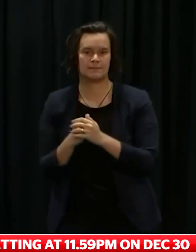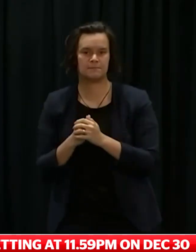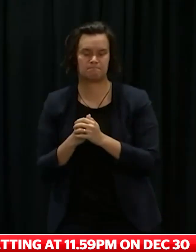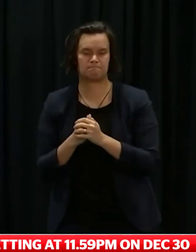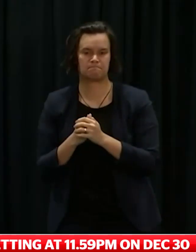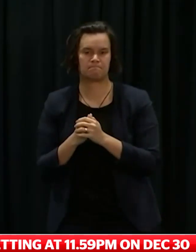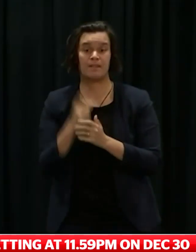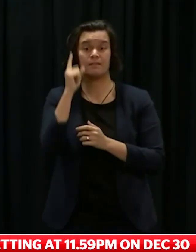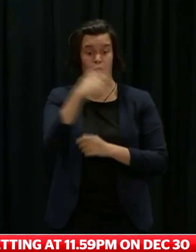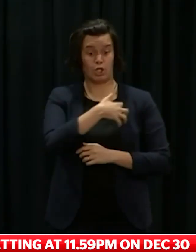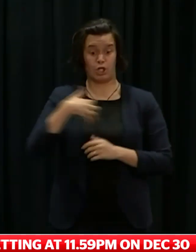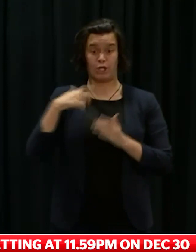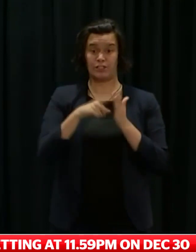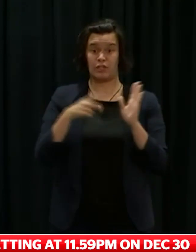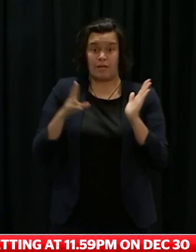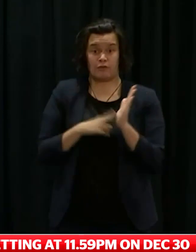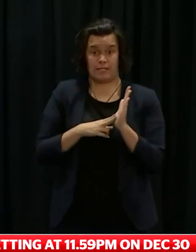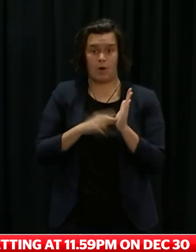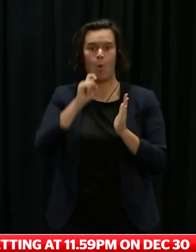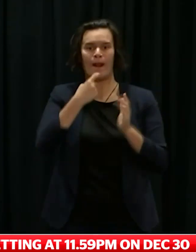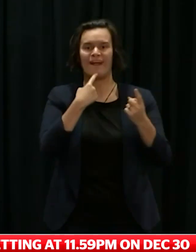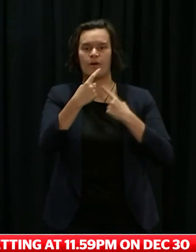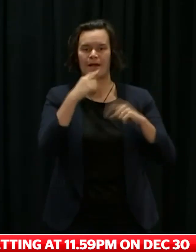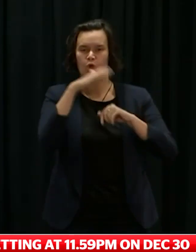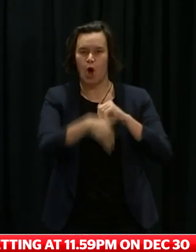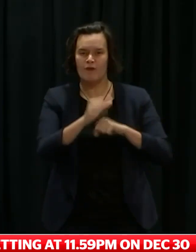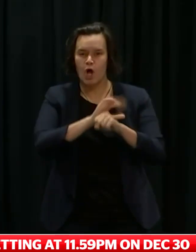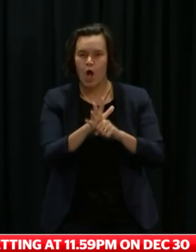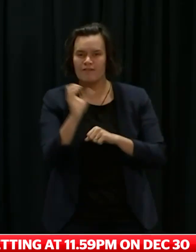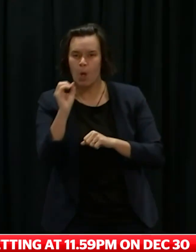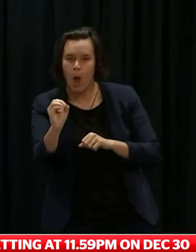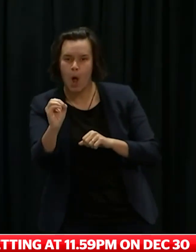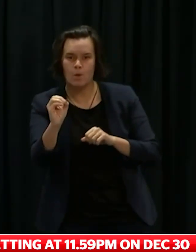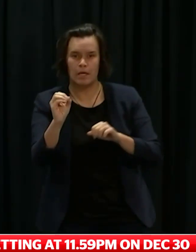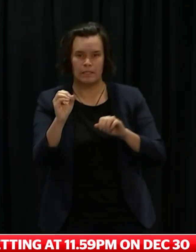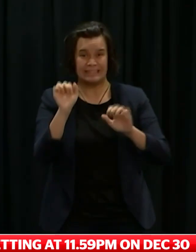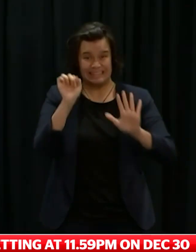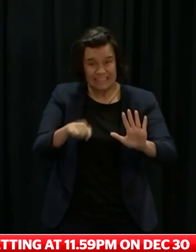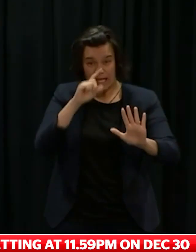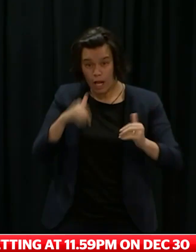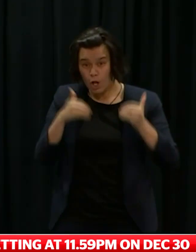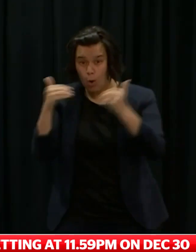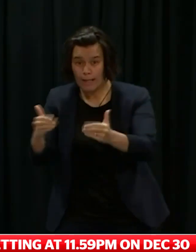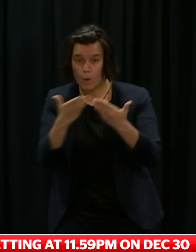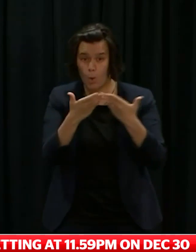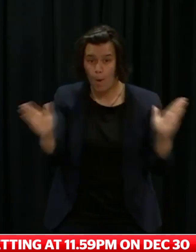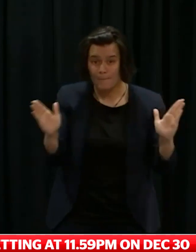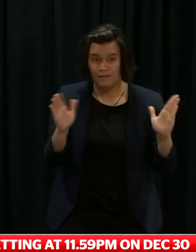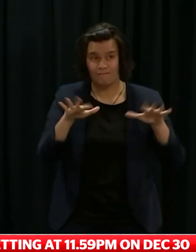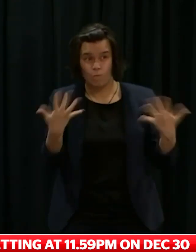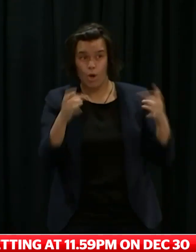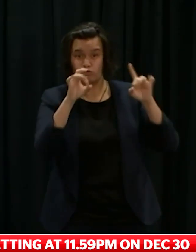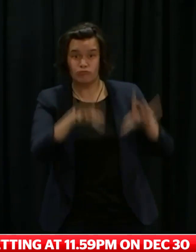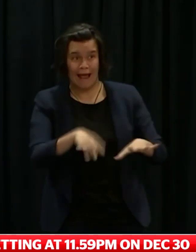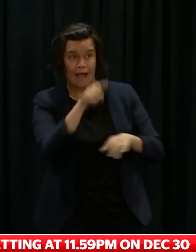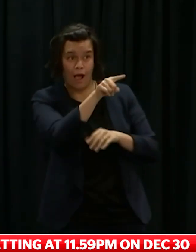variant in early January. This check-in will be to confirm that we remain comfortable with this next step in our reconnecting work. We won't pre